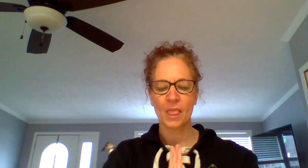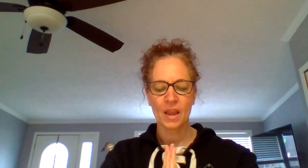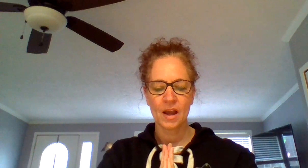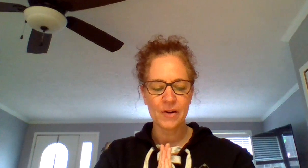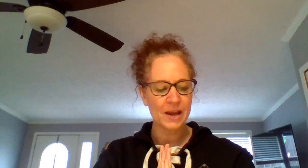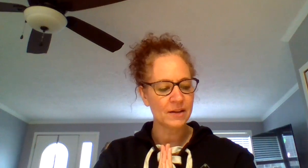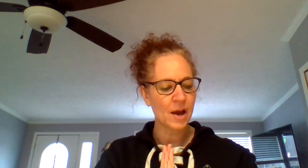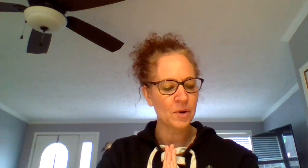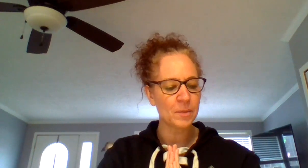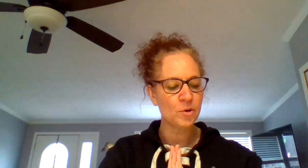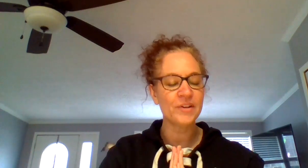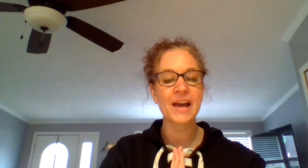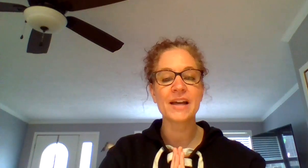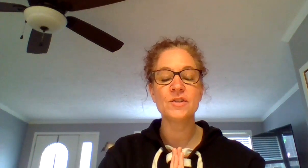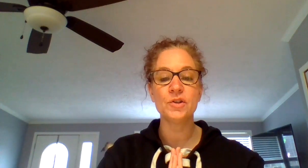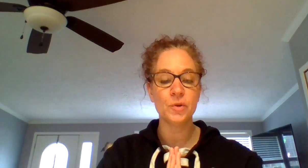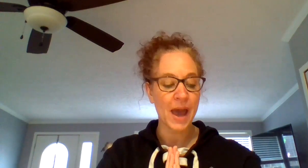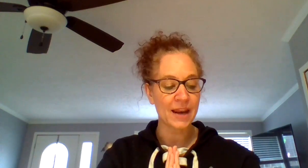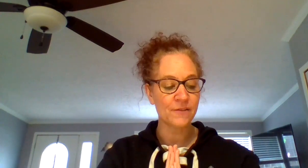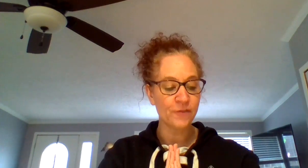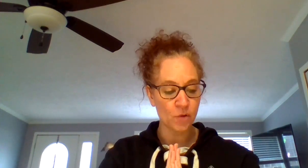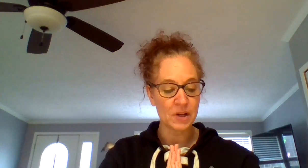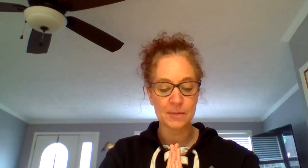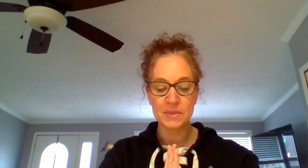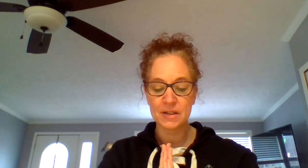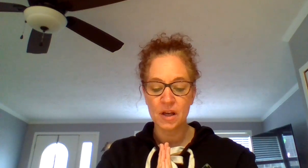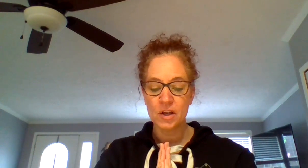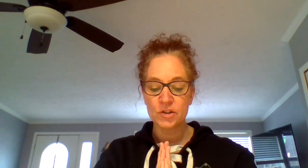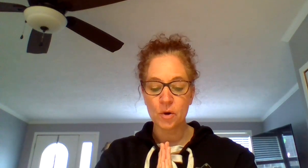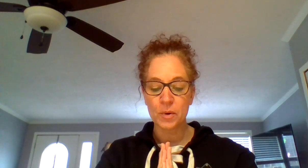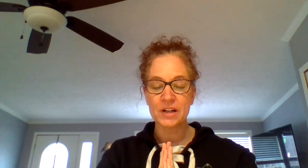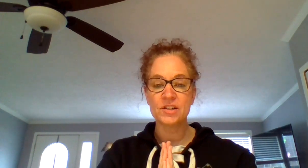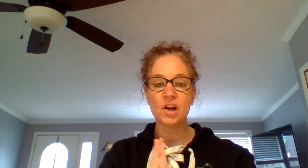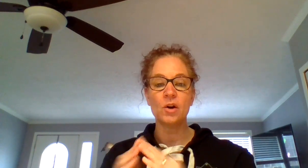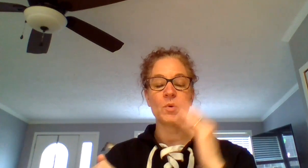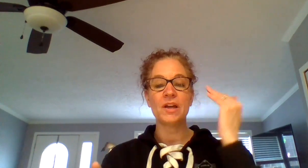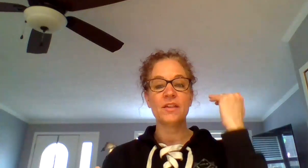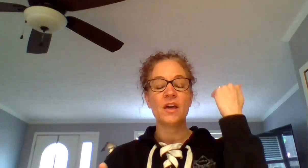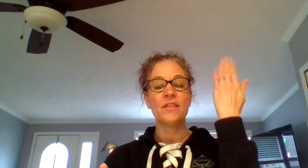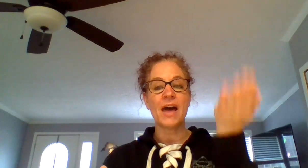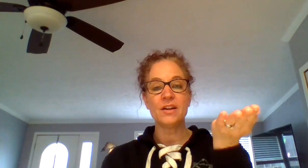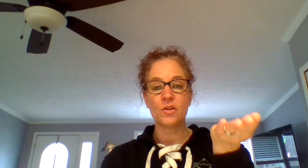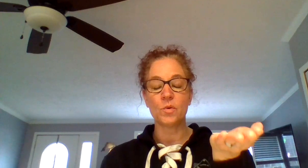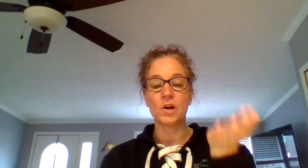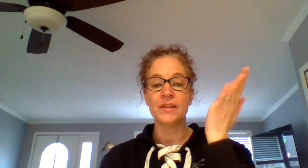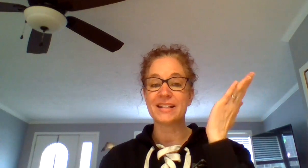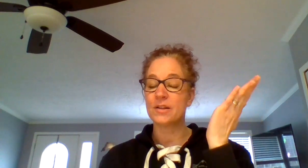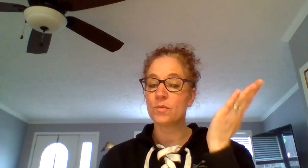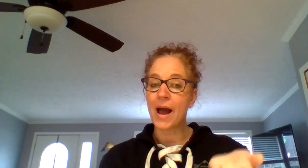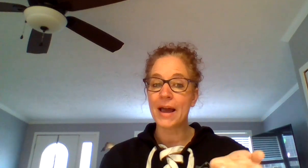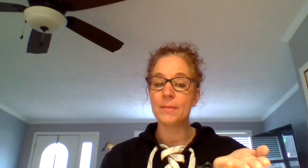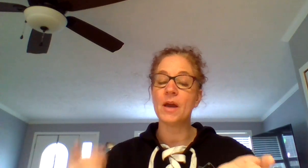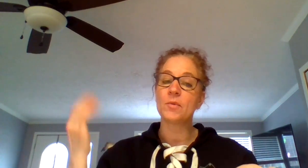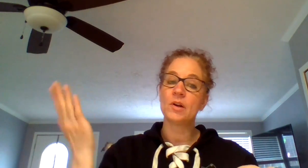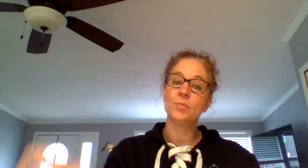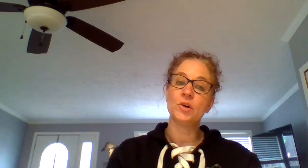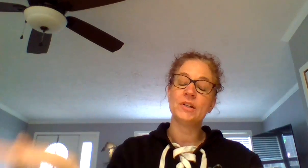All right. Now we are moving on to adding phonemes. So we're going to start with the end of the word. That's the rhyme. And we're going to put